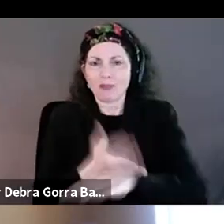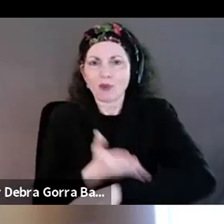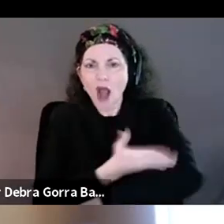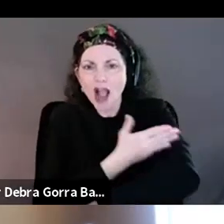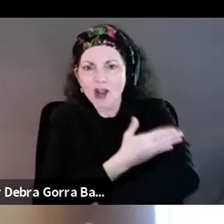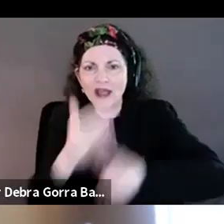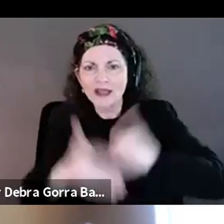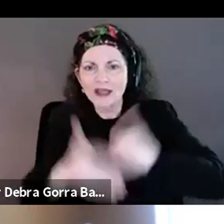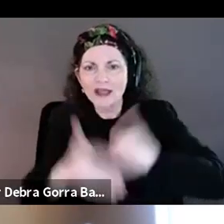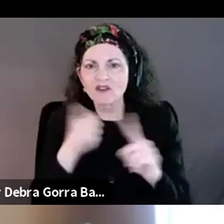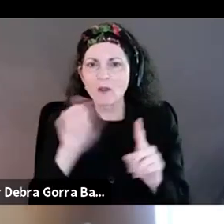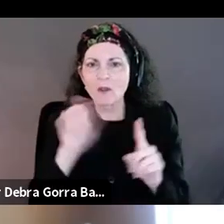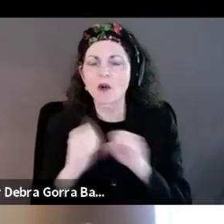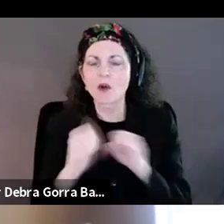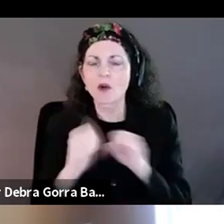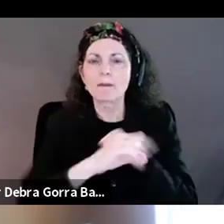campaign?